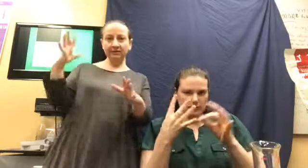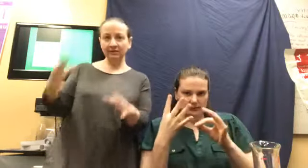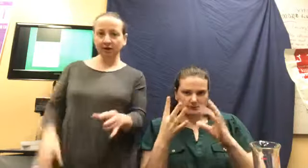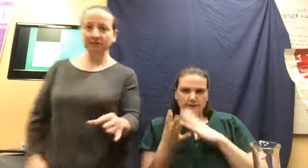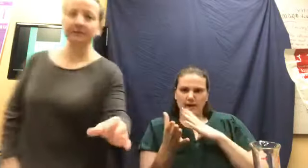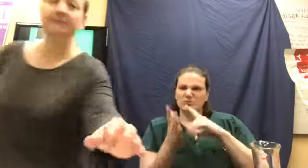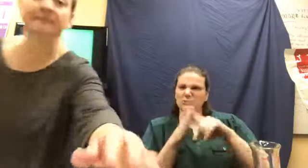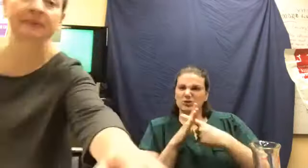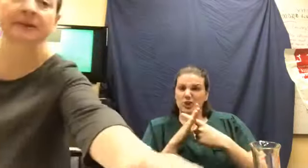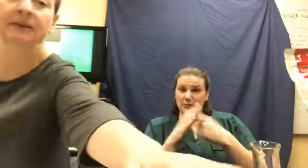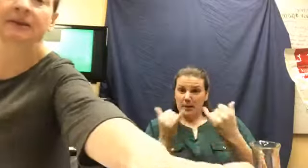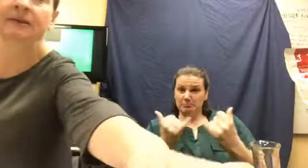started.